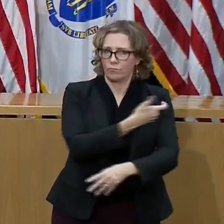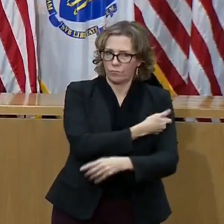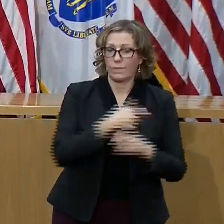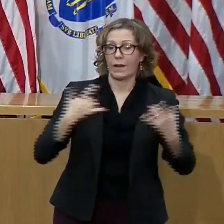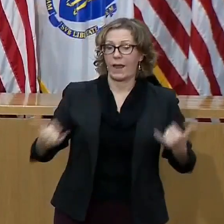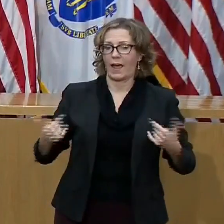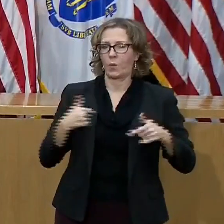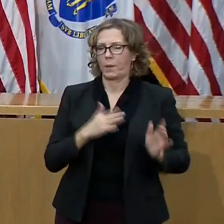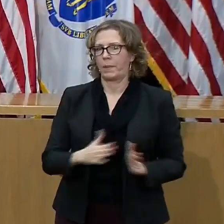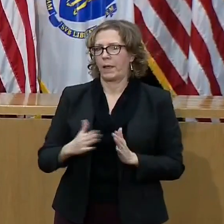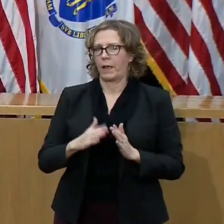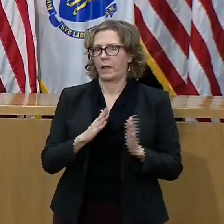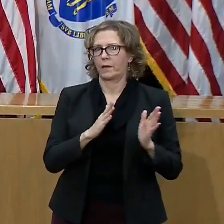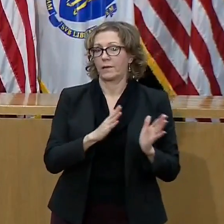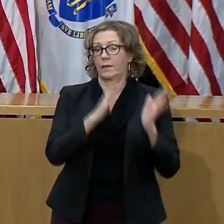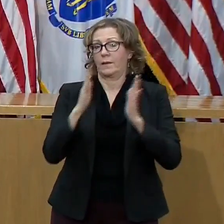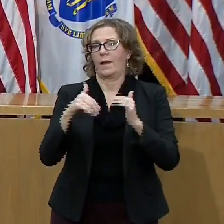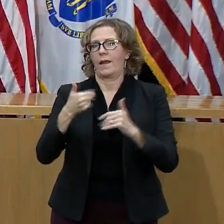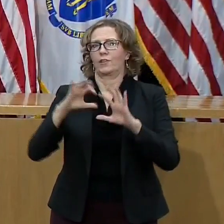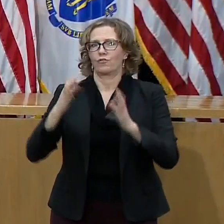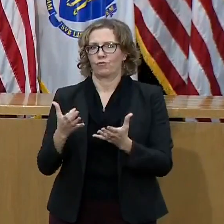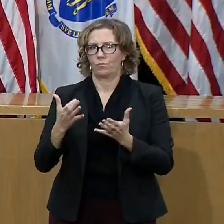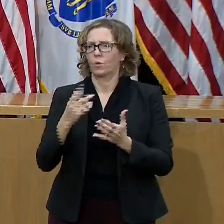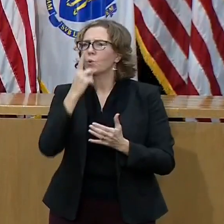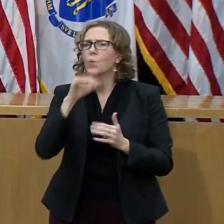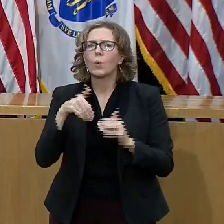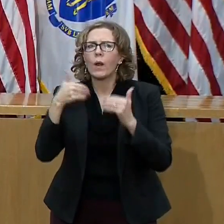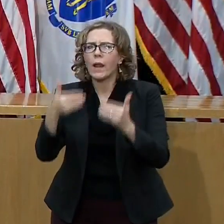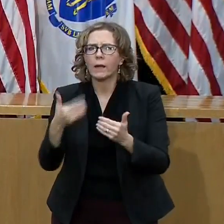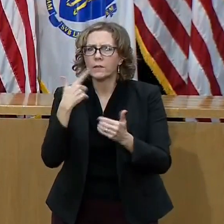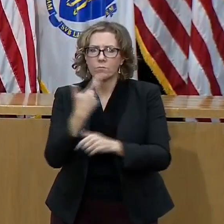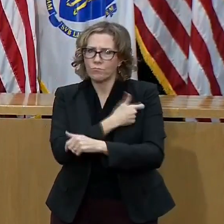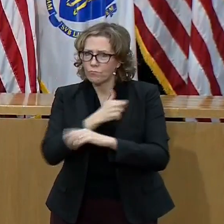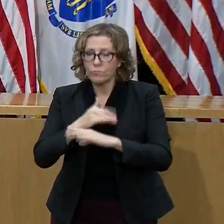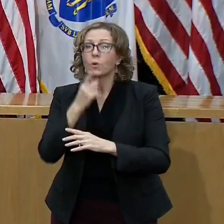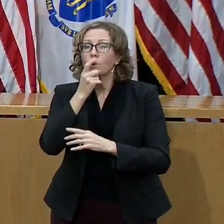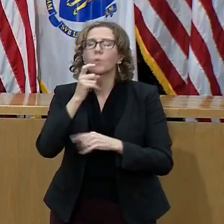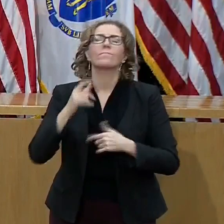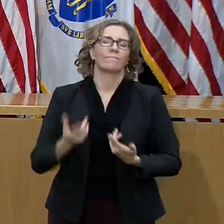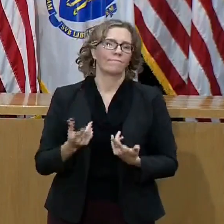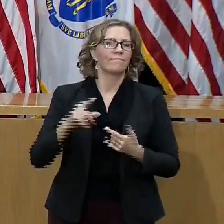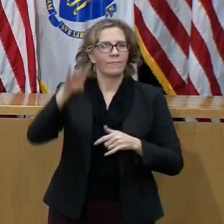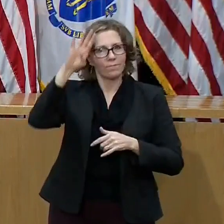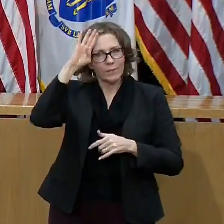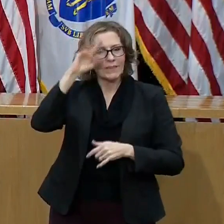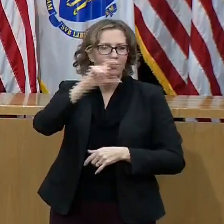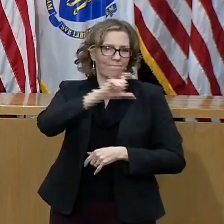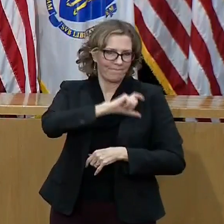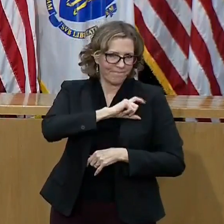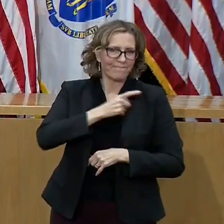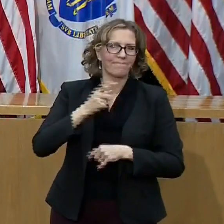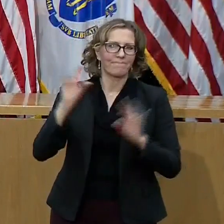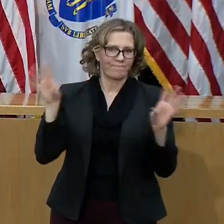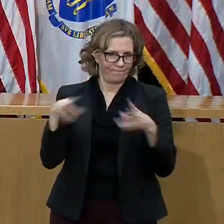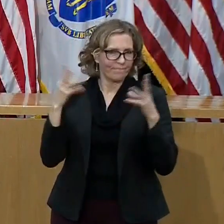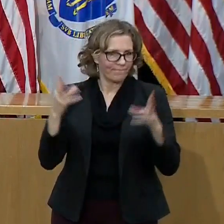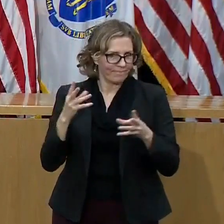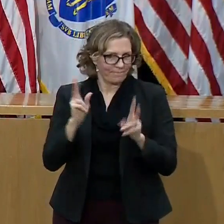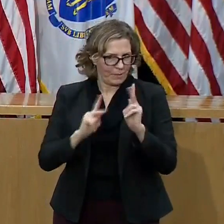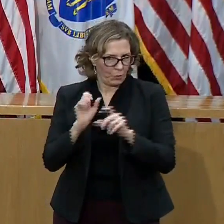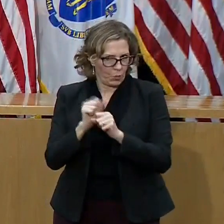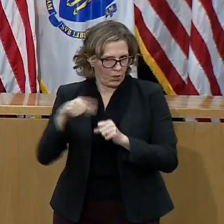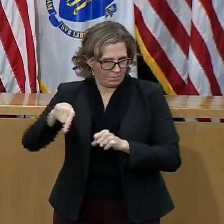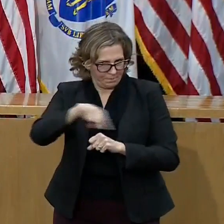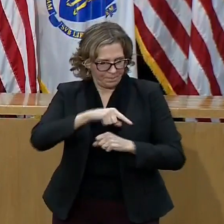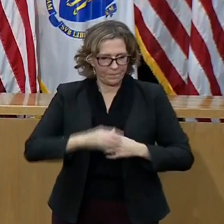As a result, the Commonwealth will soon begin vaccinations for first responders. There are over 45,000 first